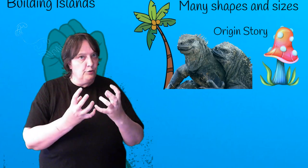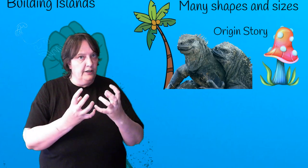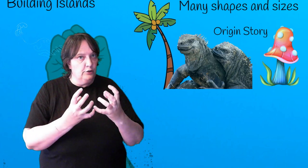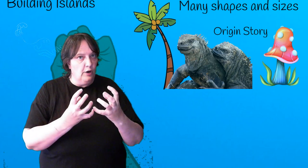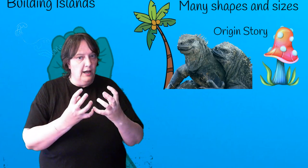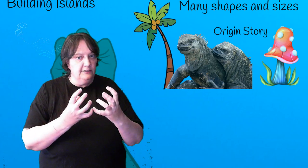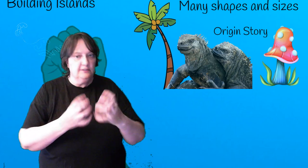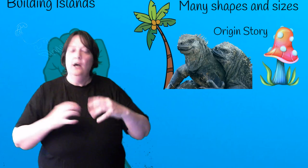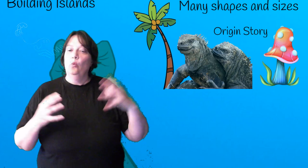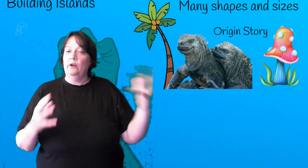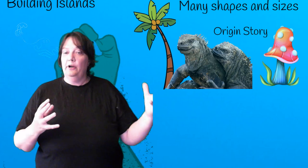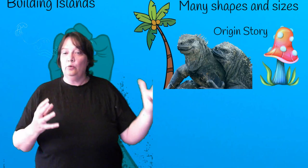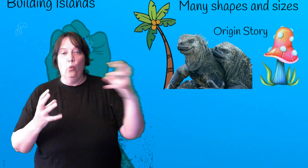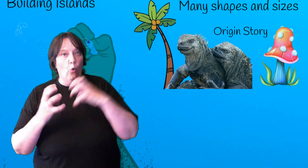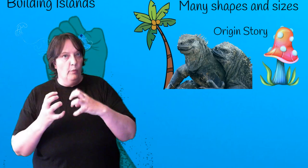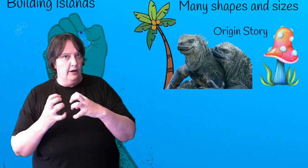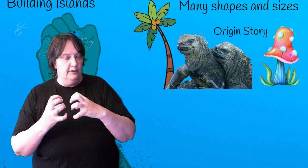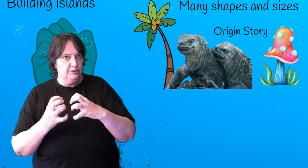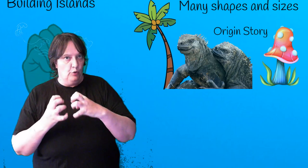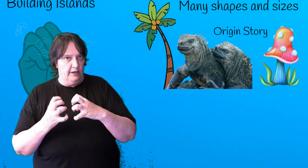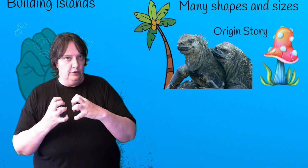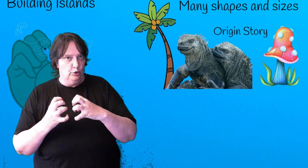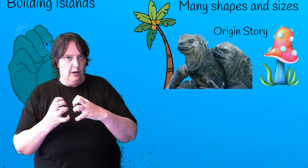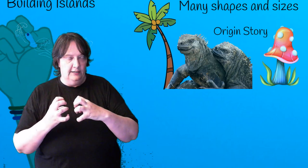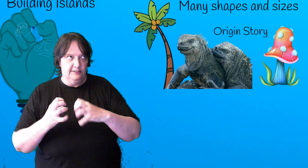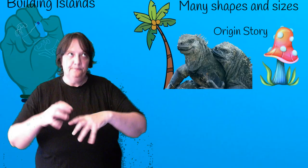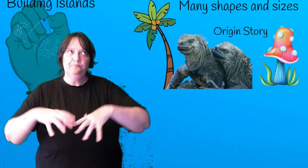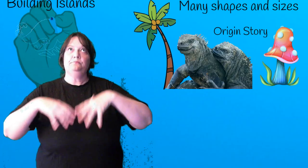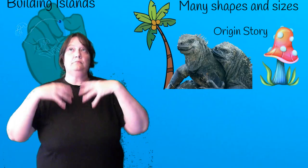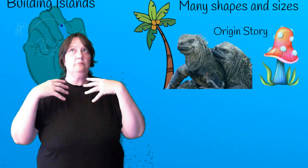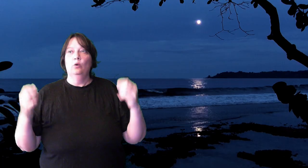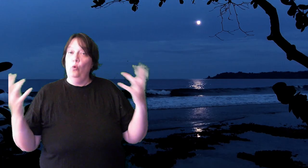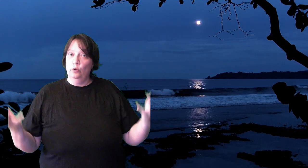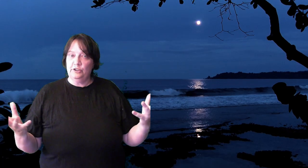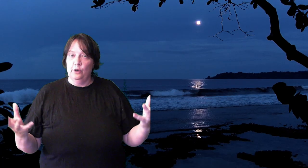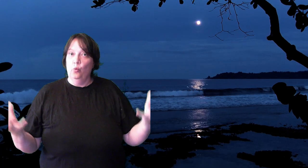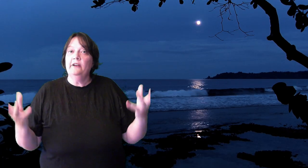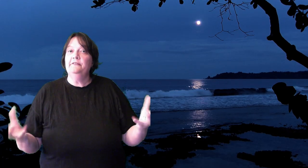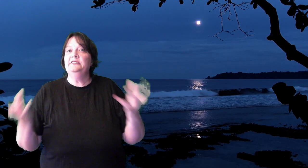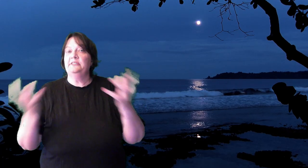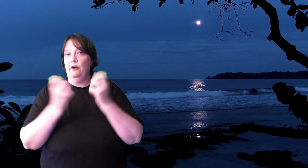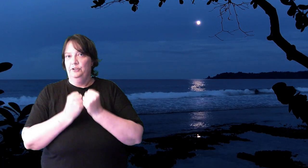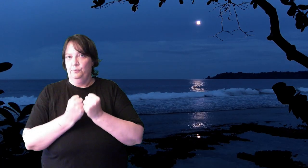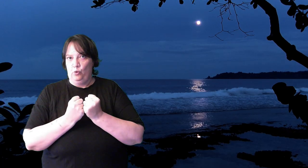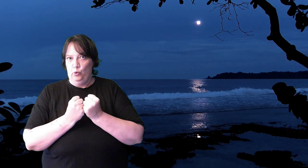running to your islands? What about warm currents running to your islands? Also what have these currents brought